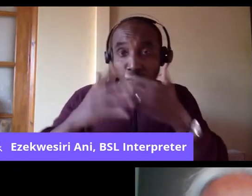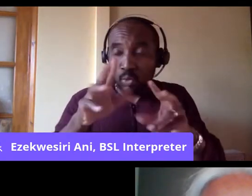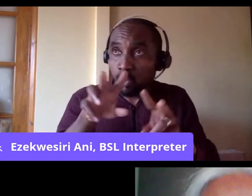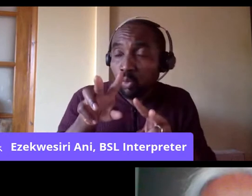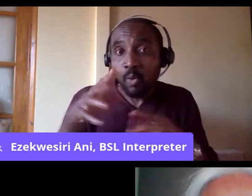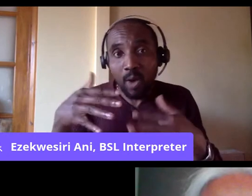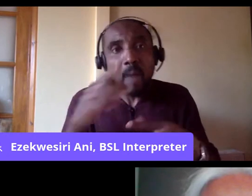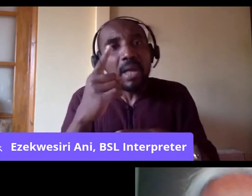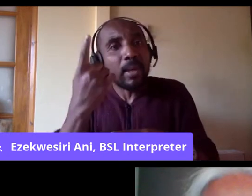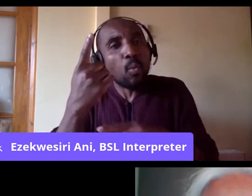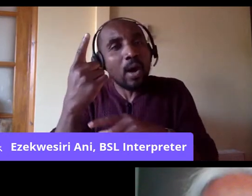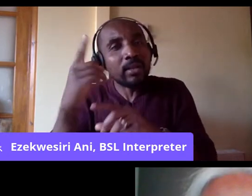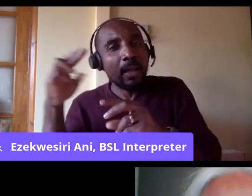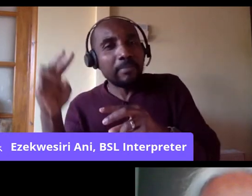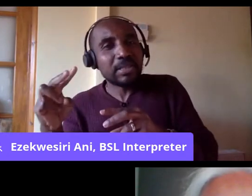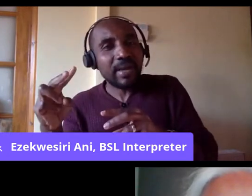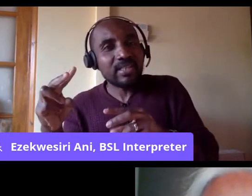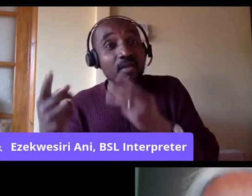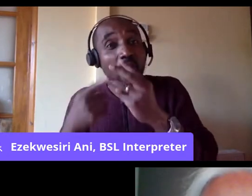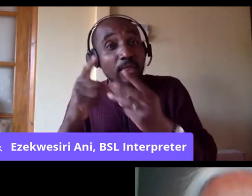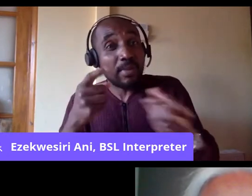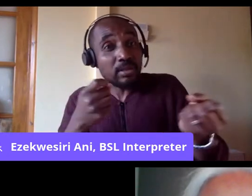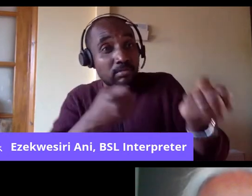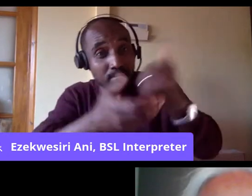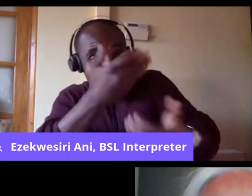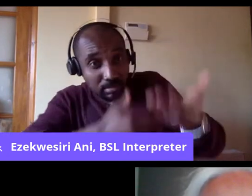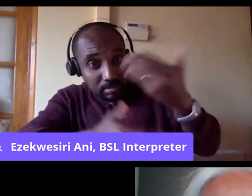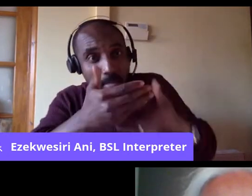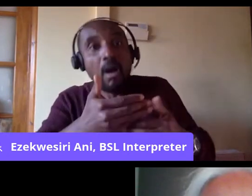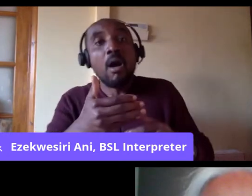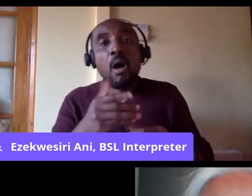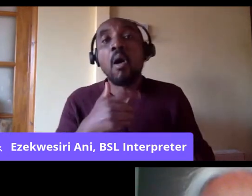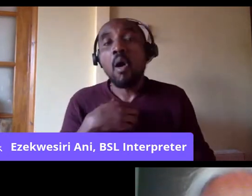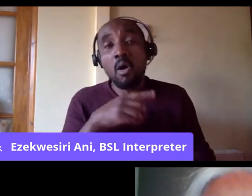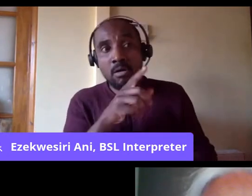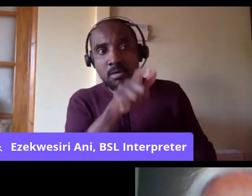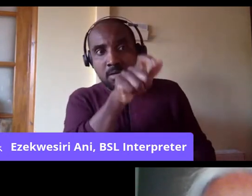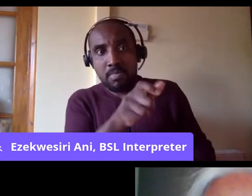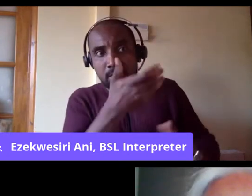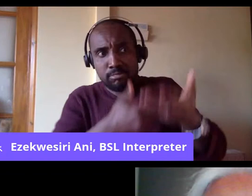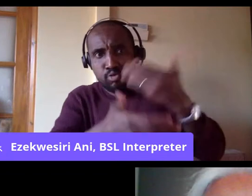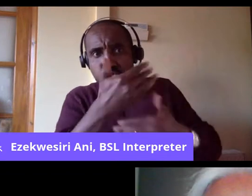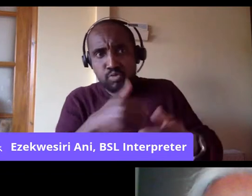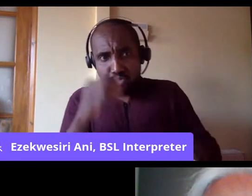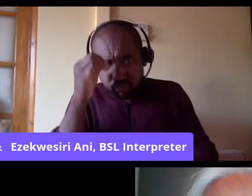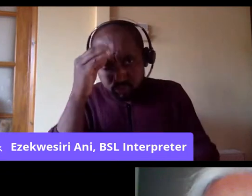version of an event when somebody else presents it, particularly somebody who has, you know,